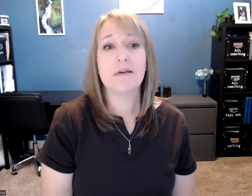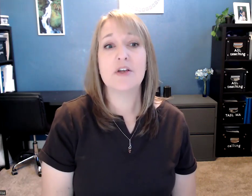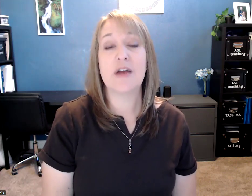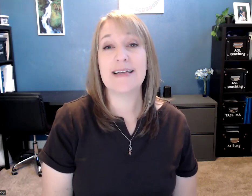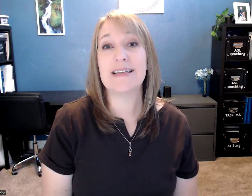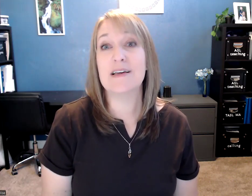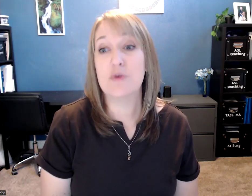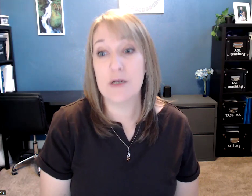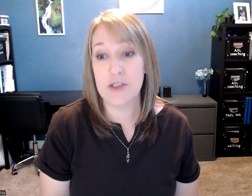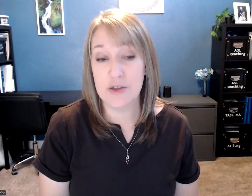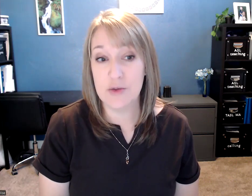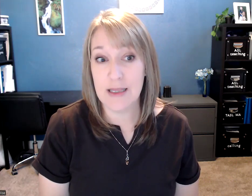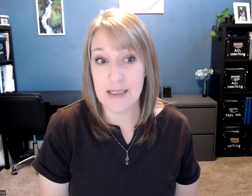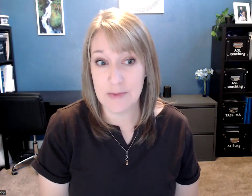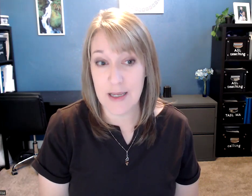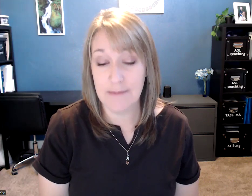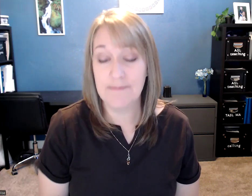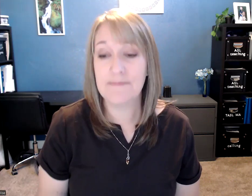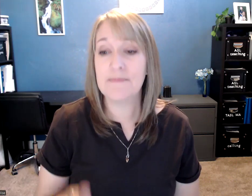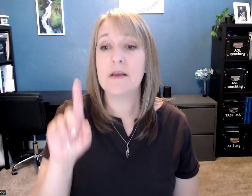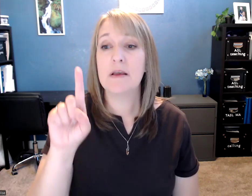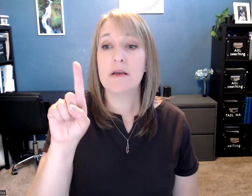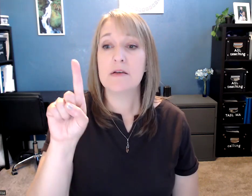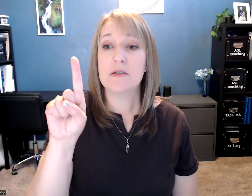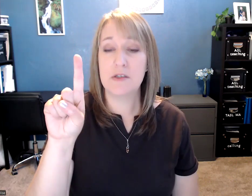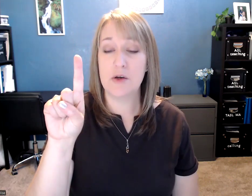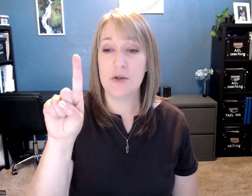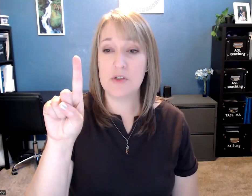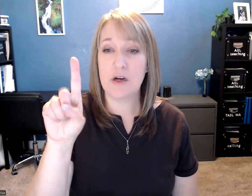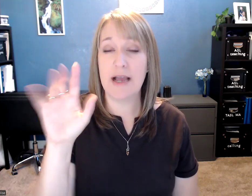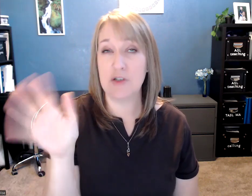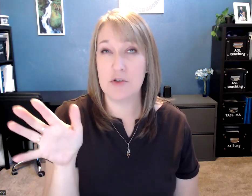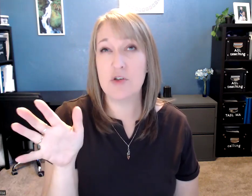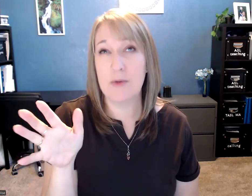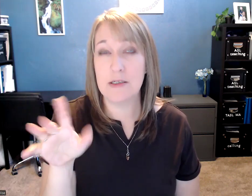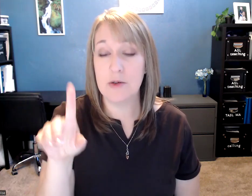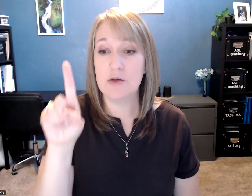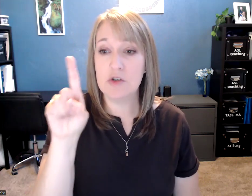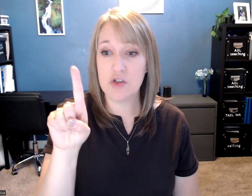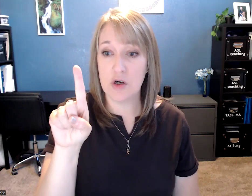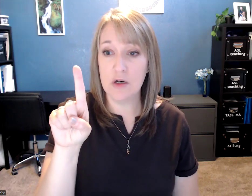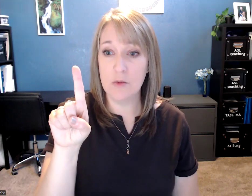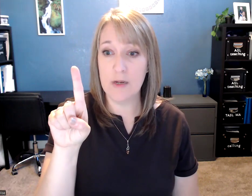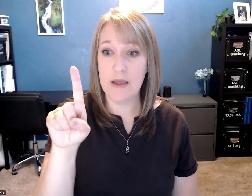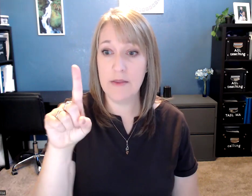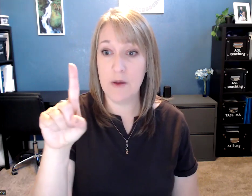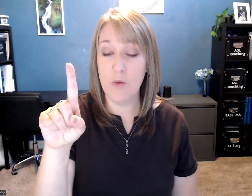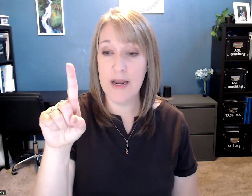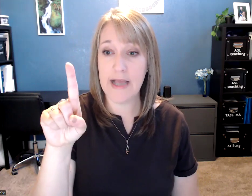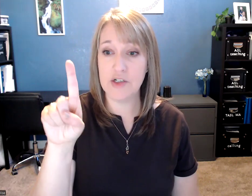You're asking a question. You do it this way. So you start, actually, there's two ways to do it. You start with a one hand